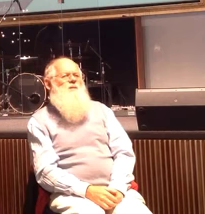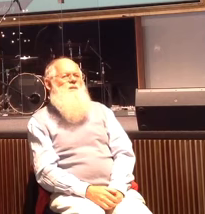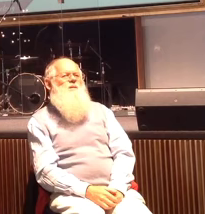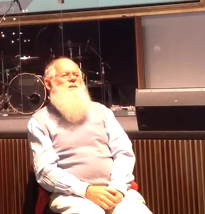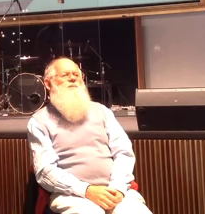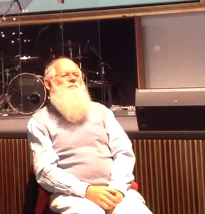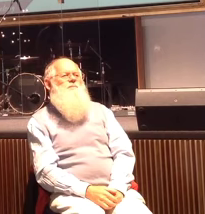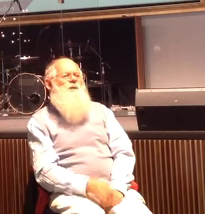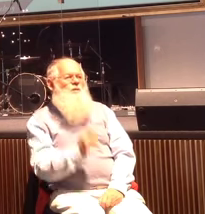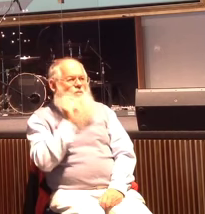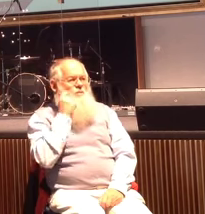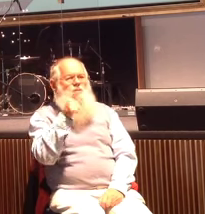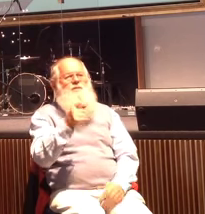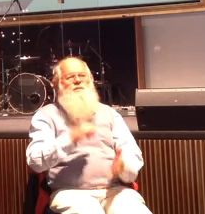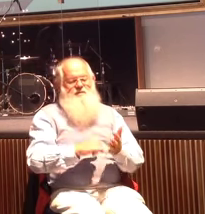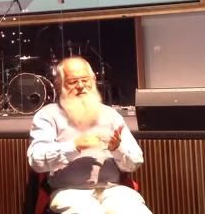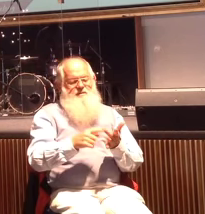Would you still do it? Yeah.